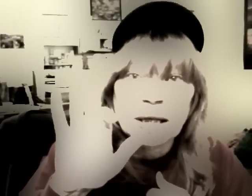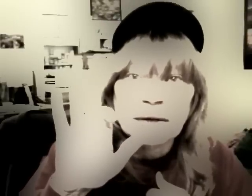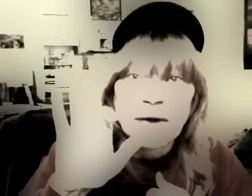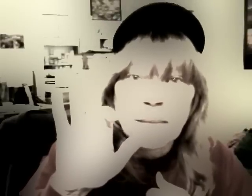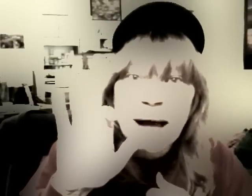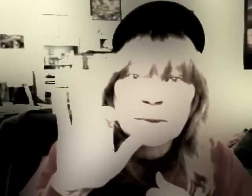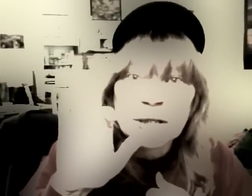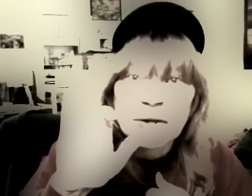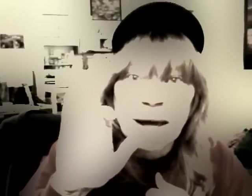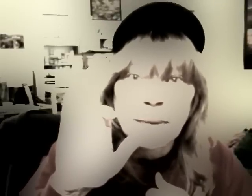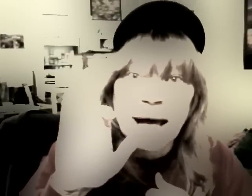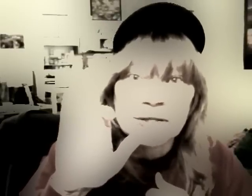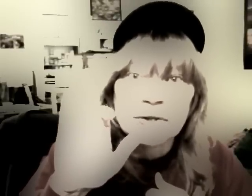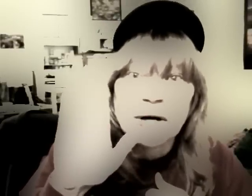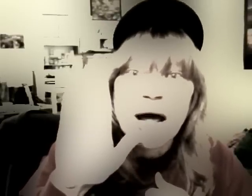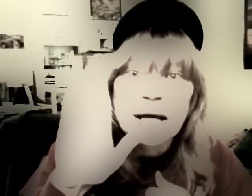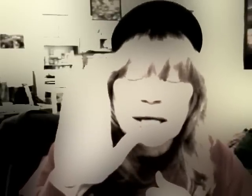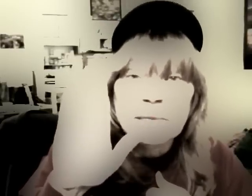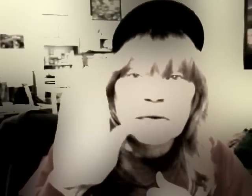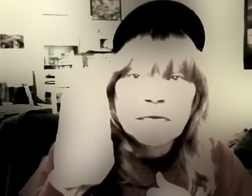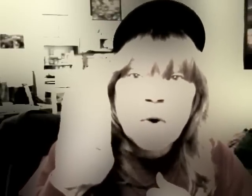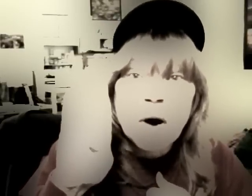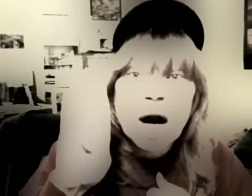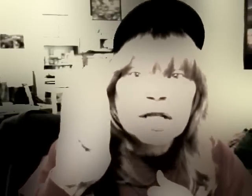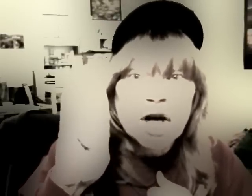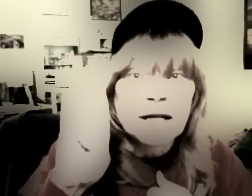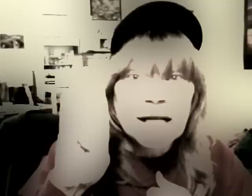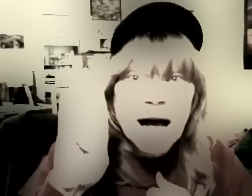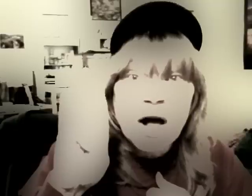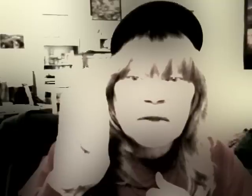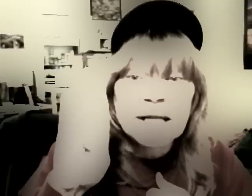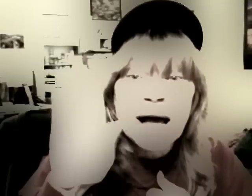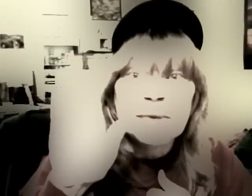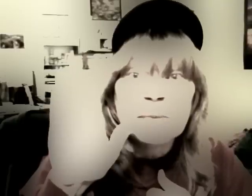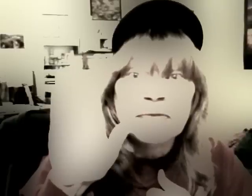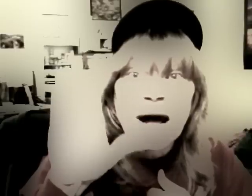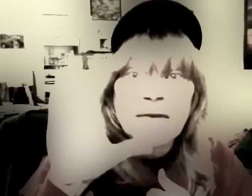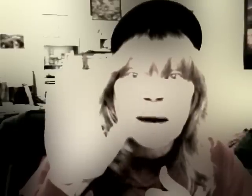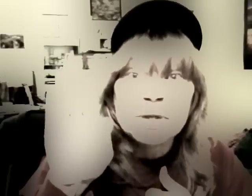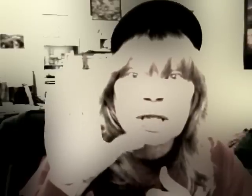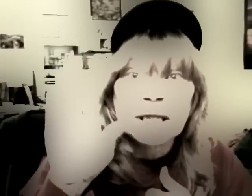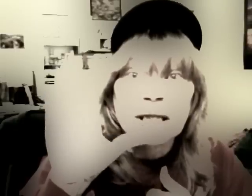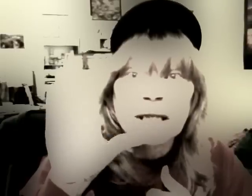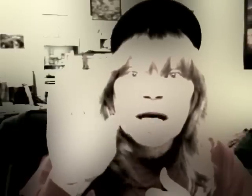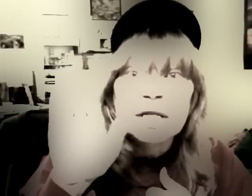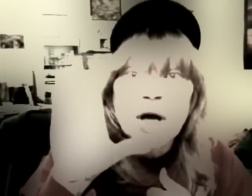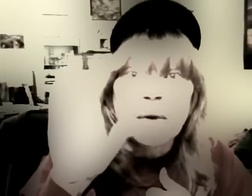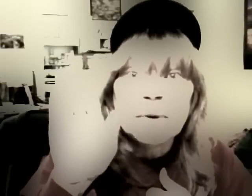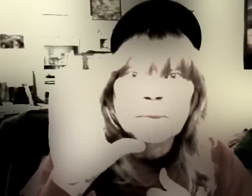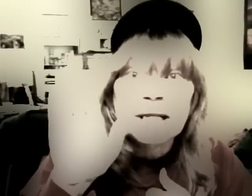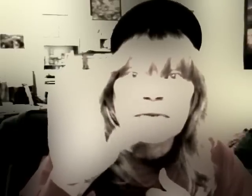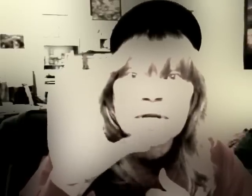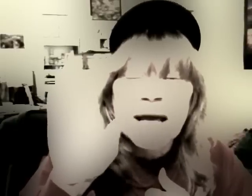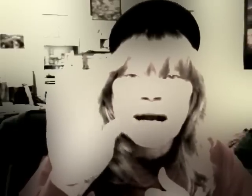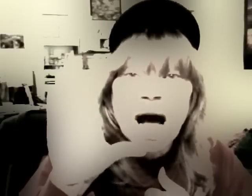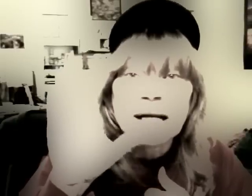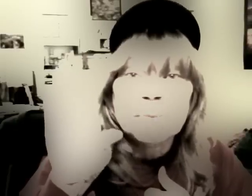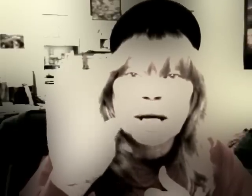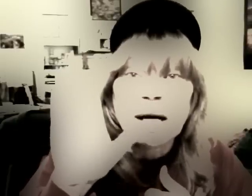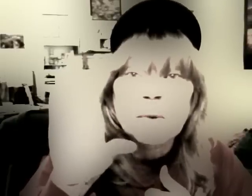live on the Bible under that pastor. Number four, talk to God all the time. Number five, optionally, talk with believers ad hoc, depending on what